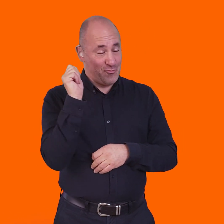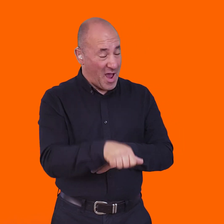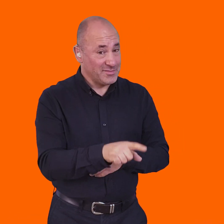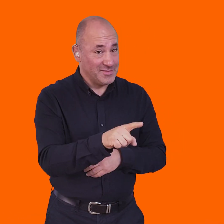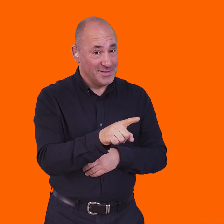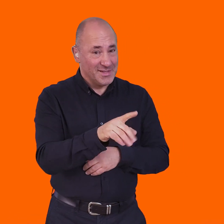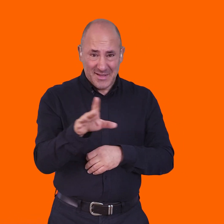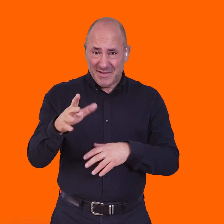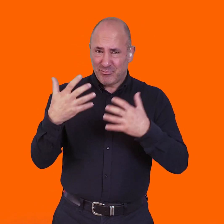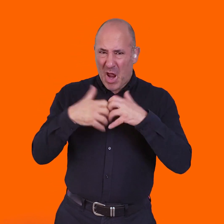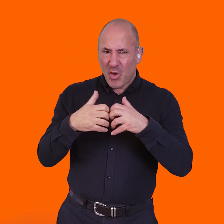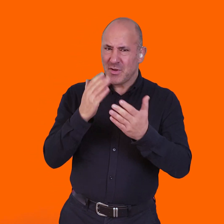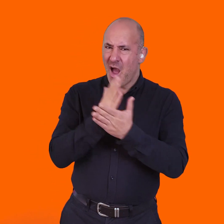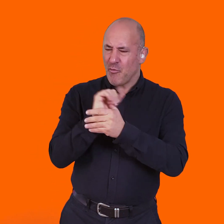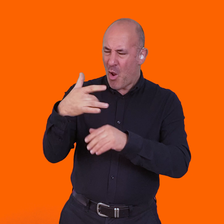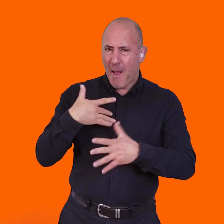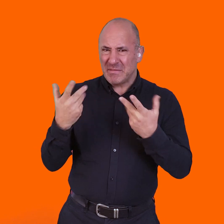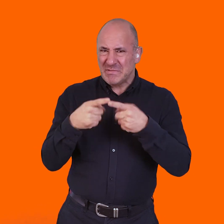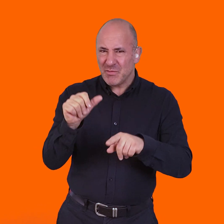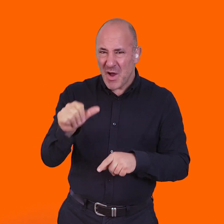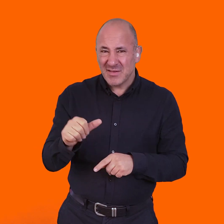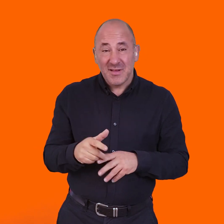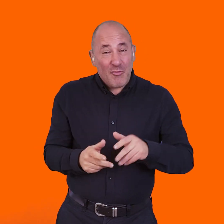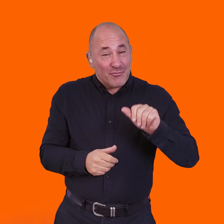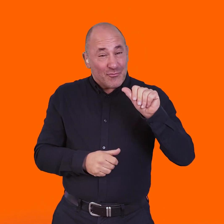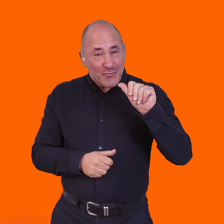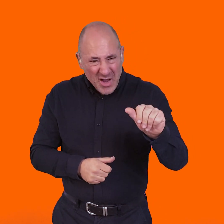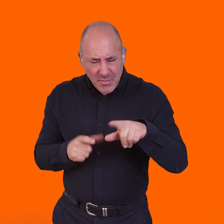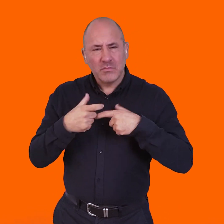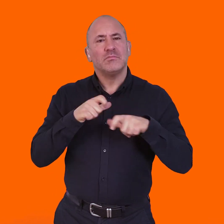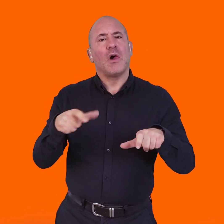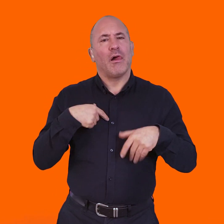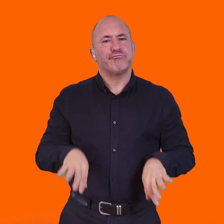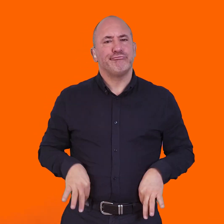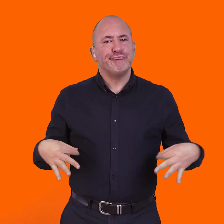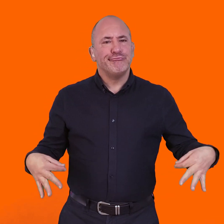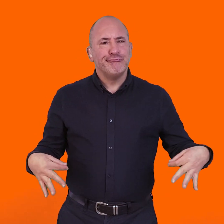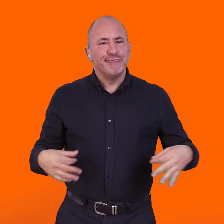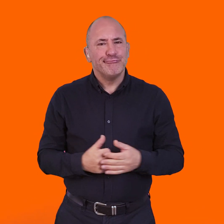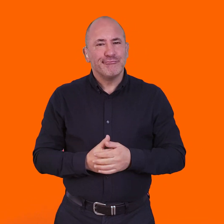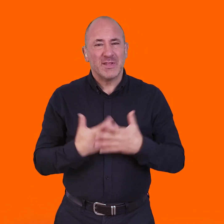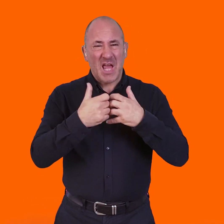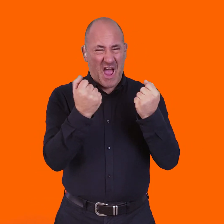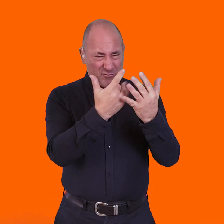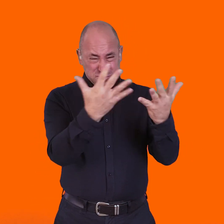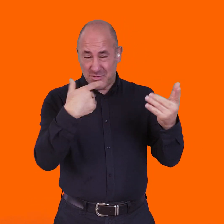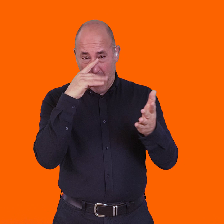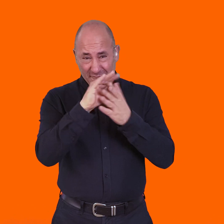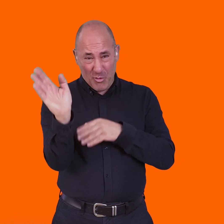life. Yes. All technology must have made a right difference to your life. Well, it did in many ways but also I was still skint so I couldn't